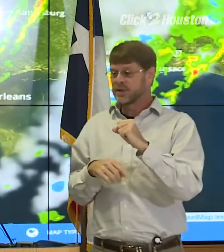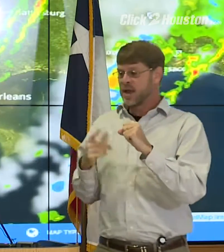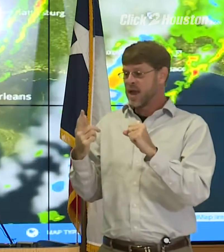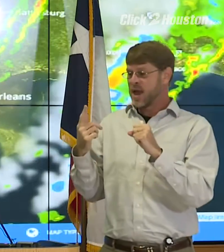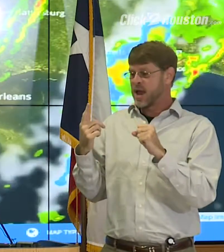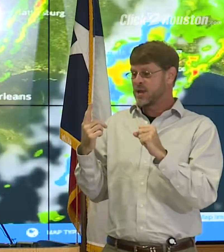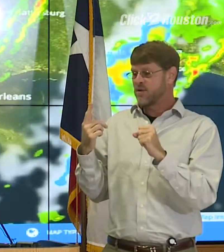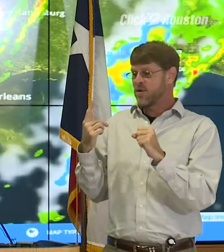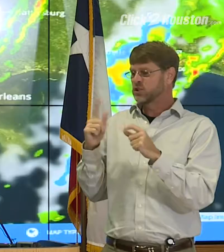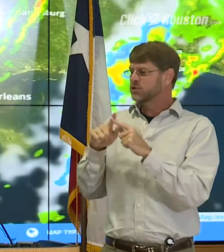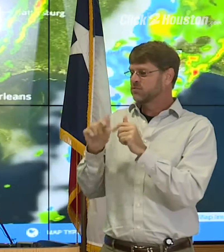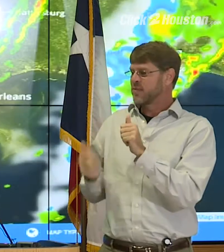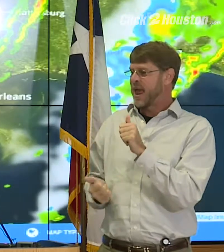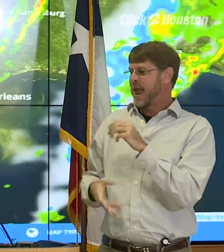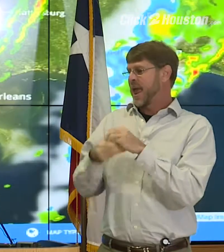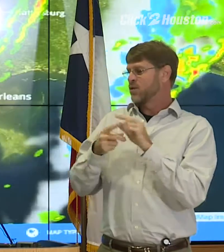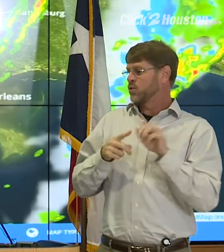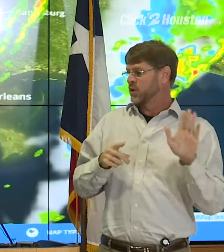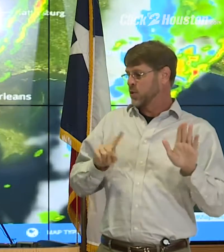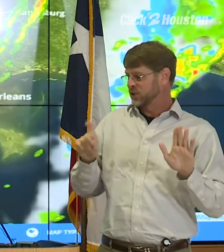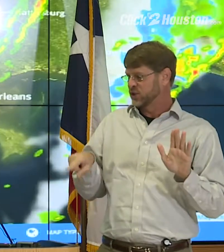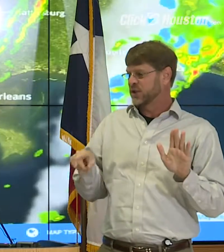just to follow up with that.